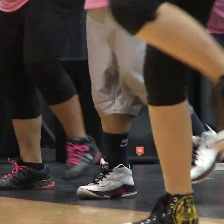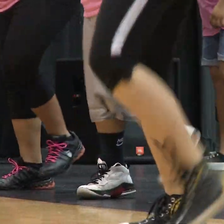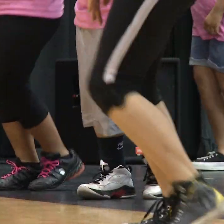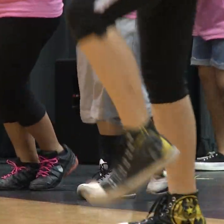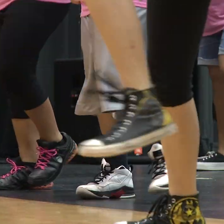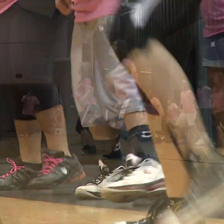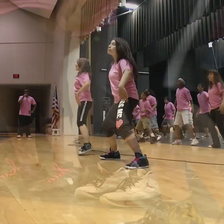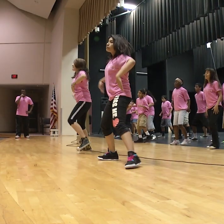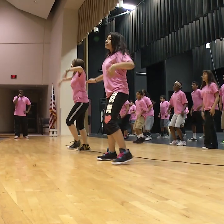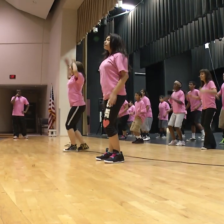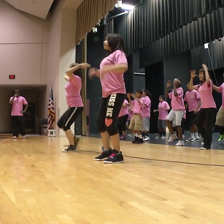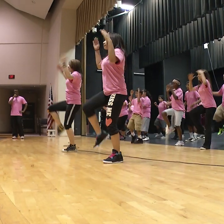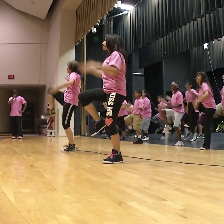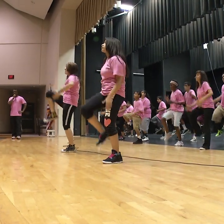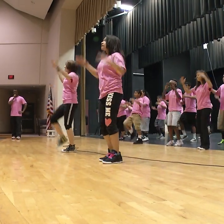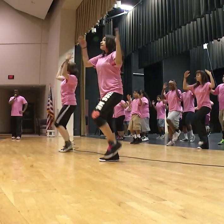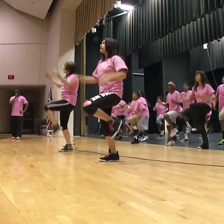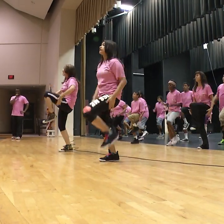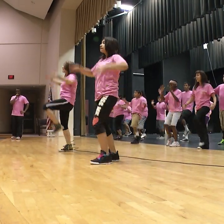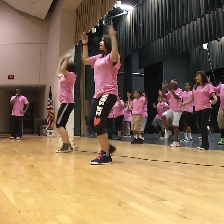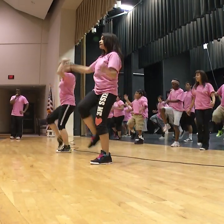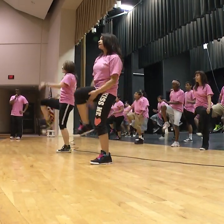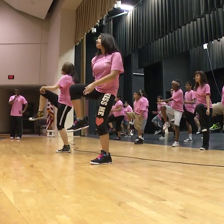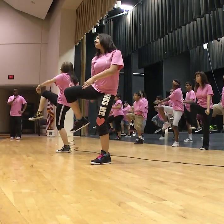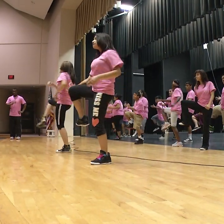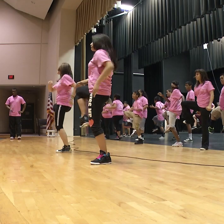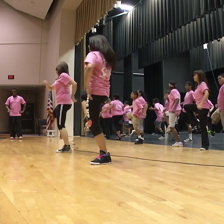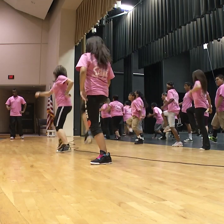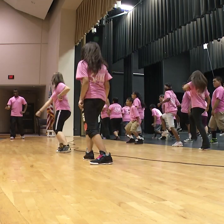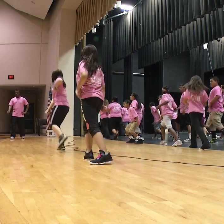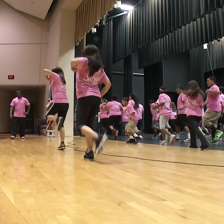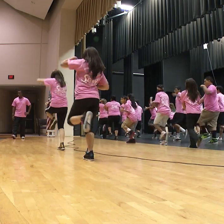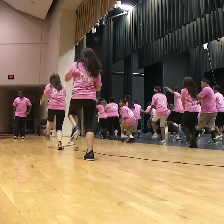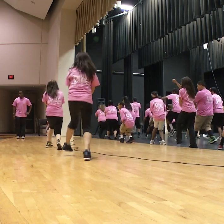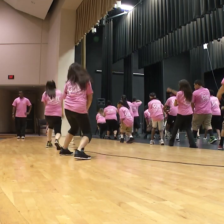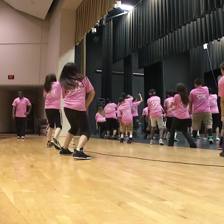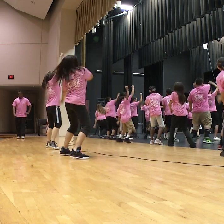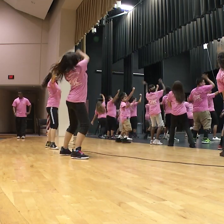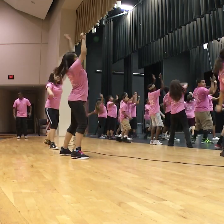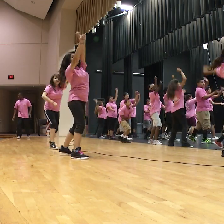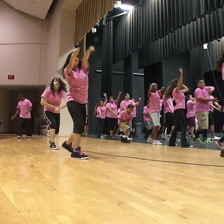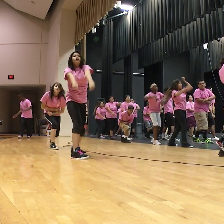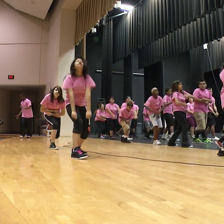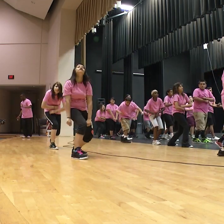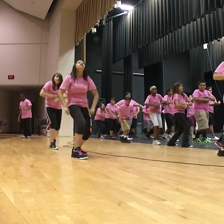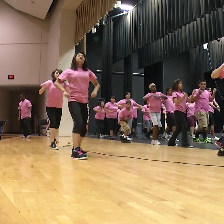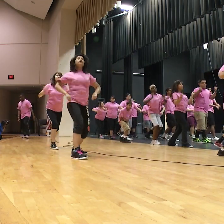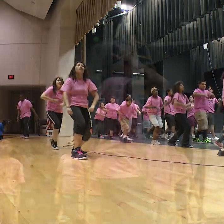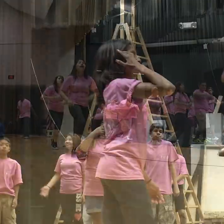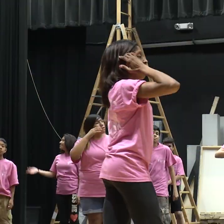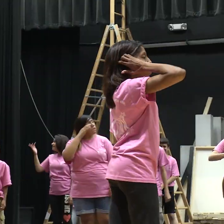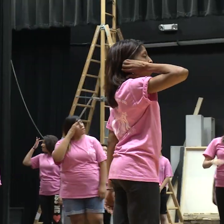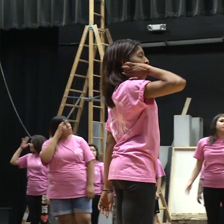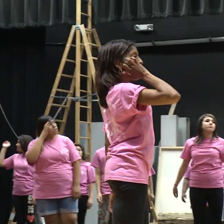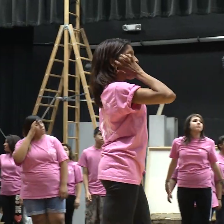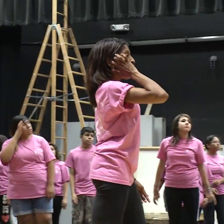about all year, for a chance to be around dozens of other children just like them to dance and dream big.